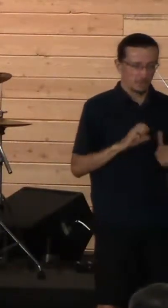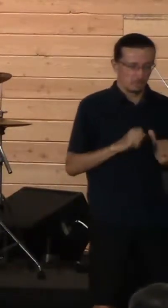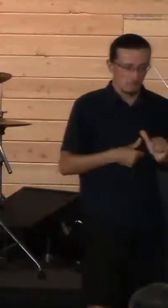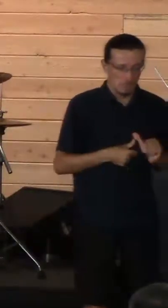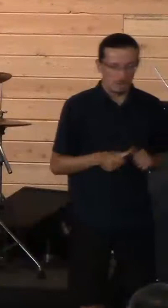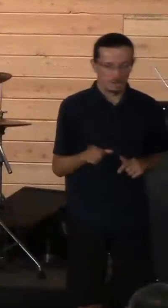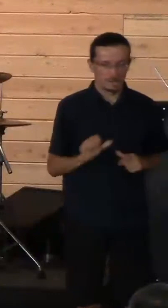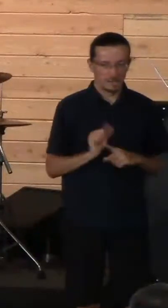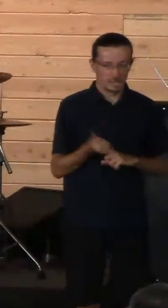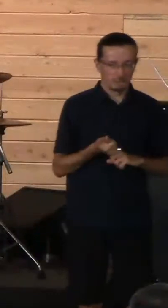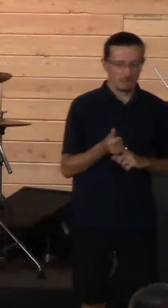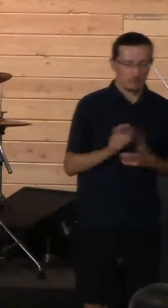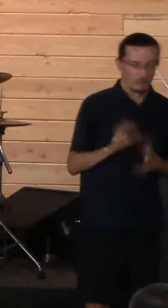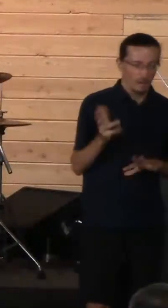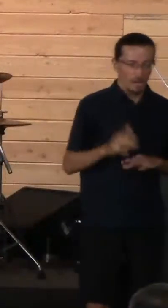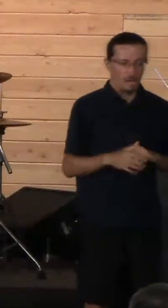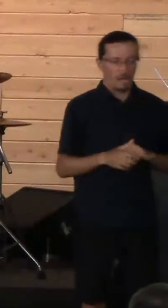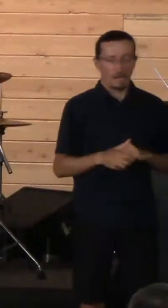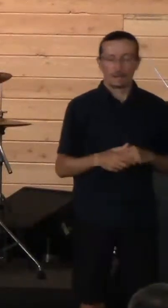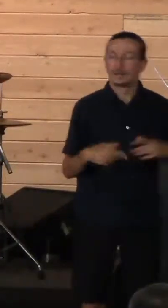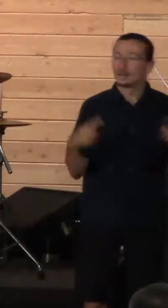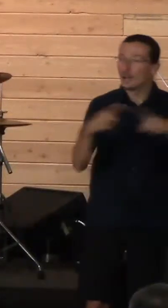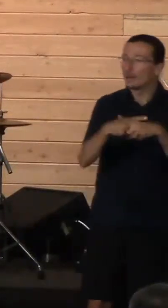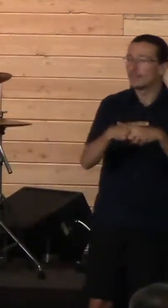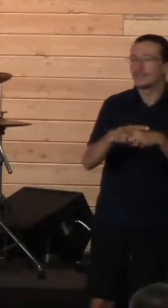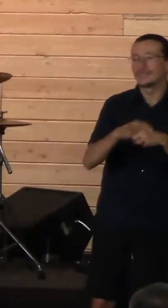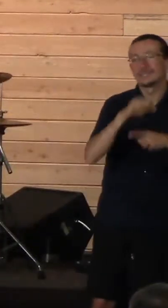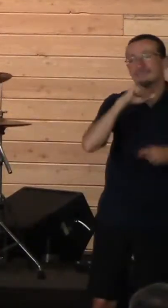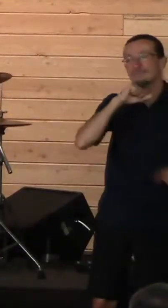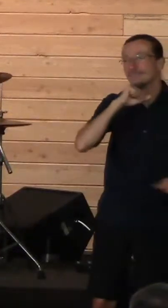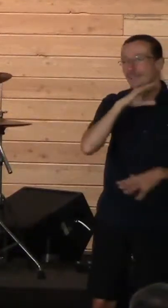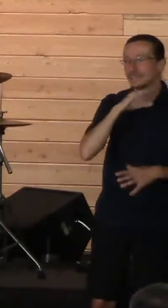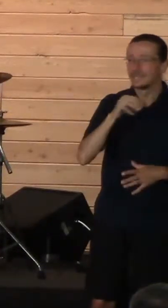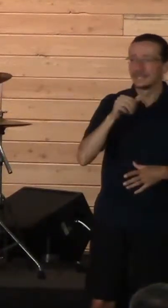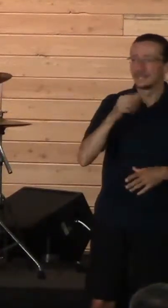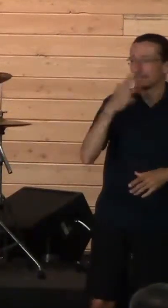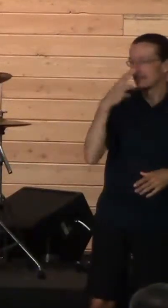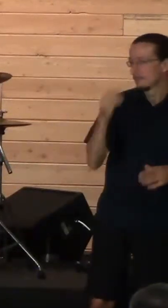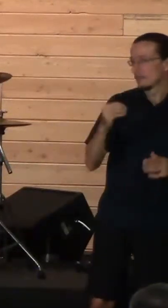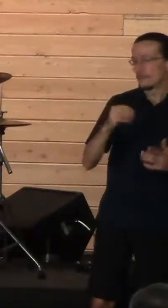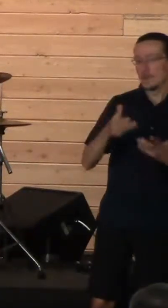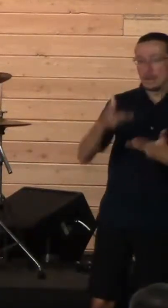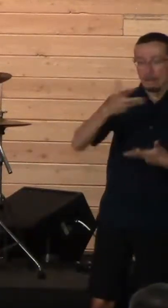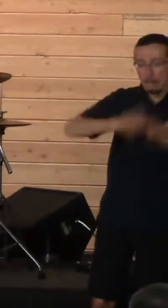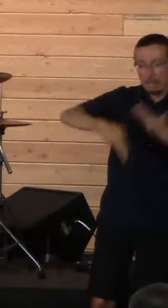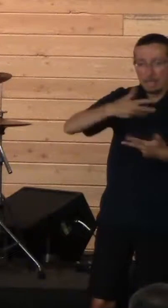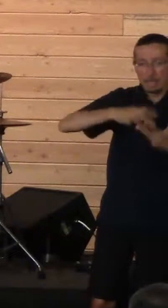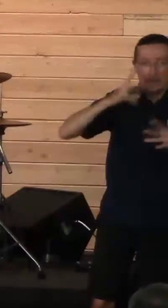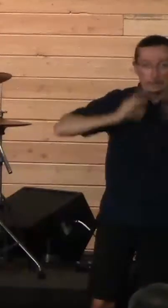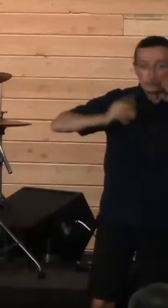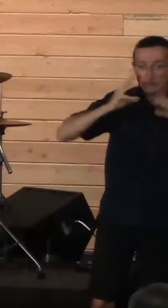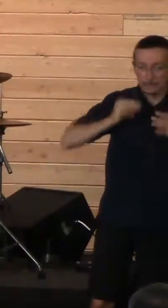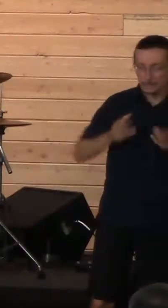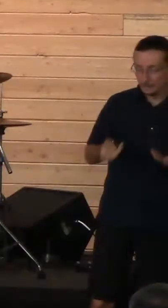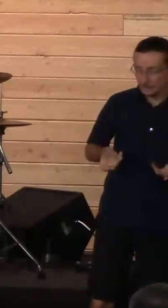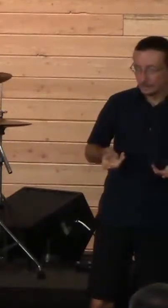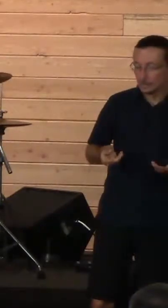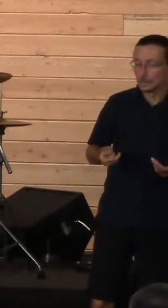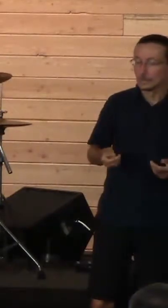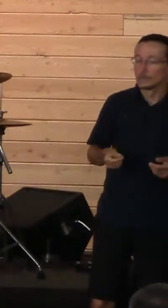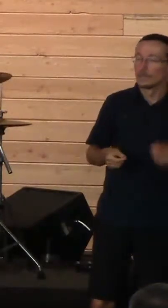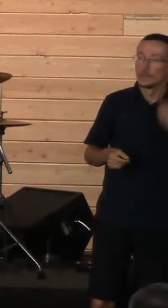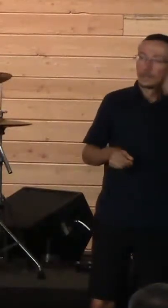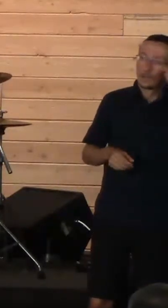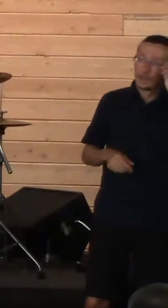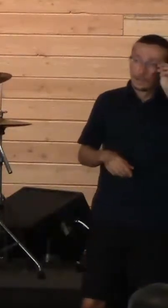conflict is messy. It's not fun to be in the middle of. And so, you know, like, ooh girl, like you did not need